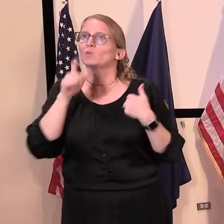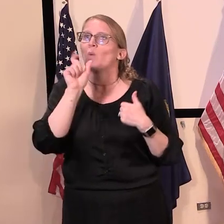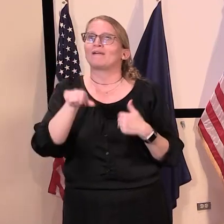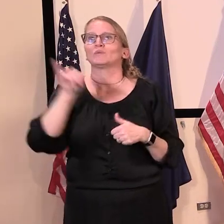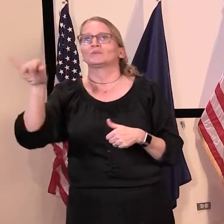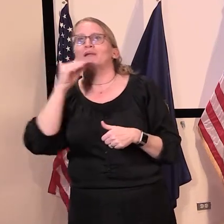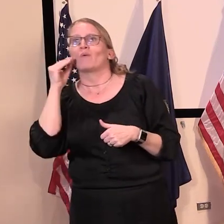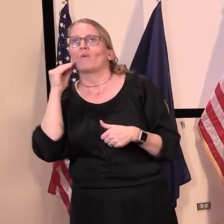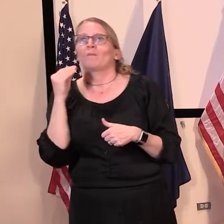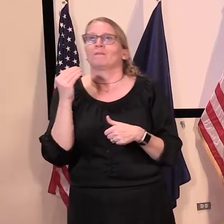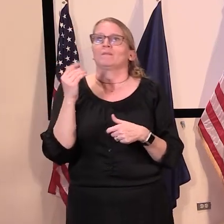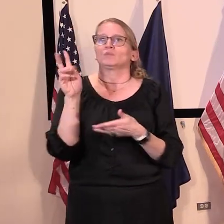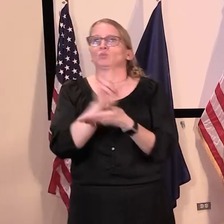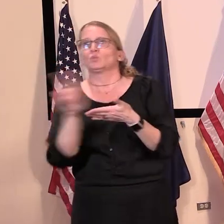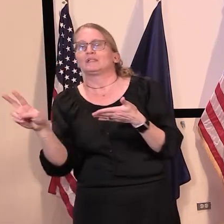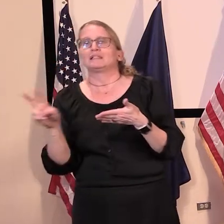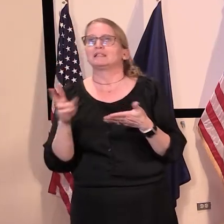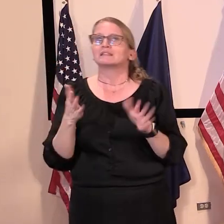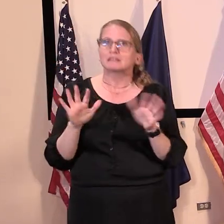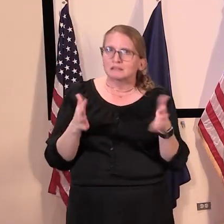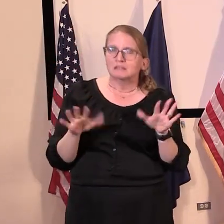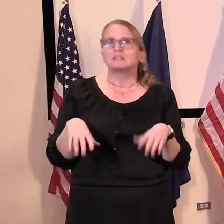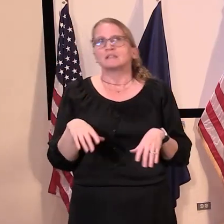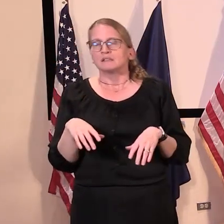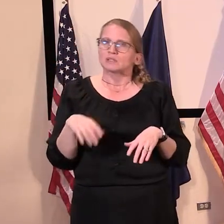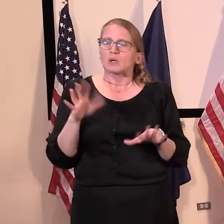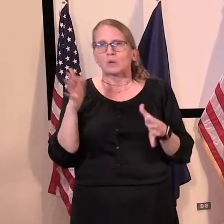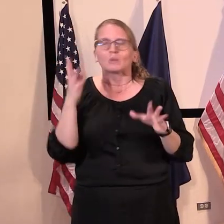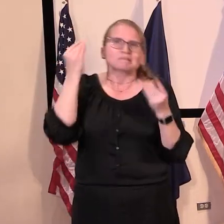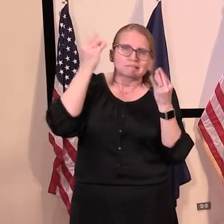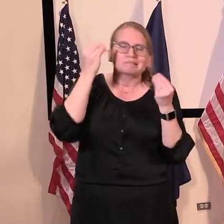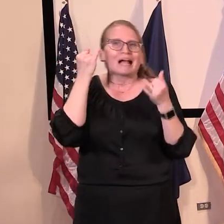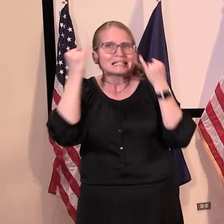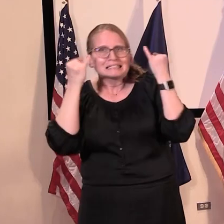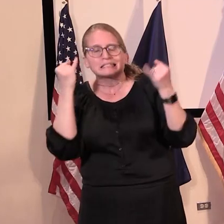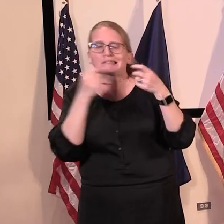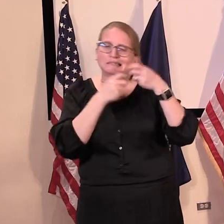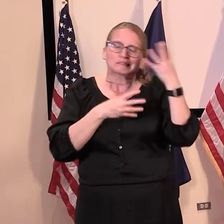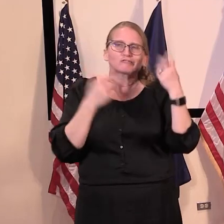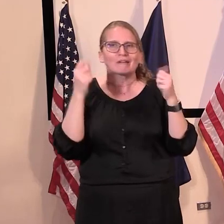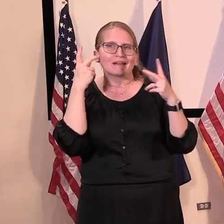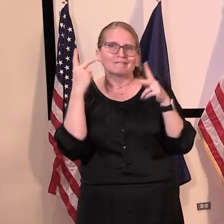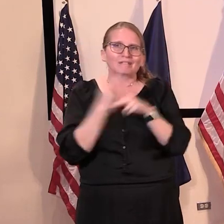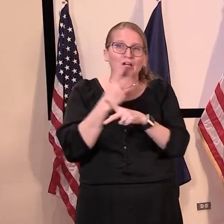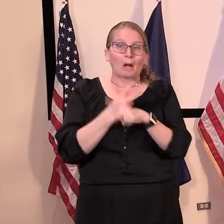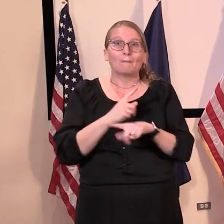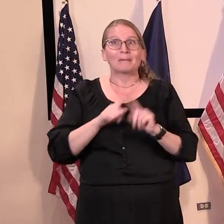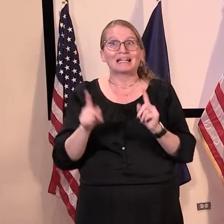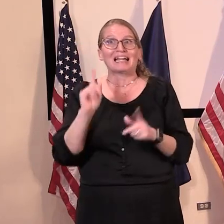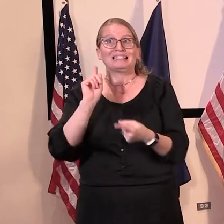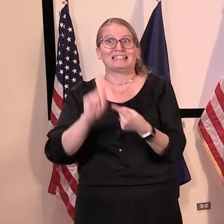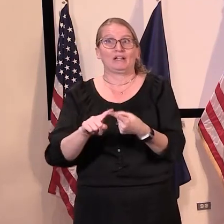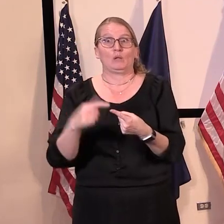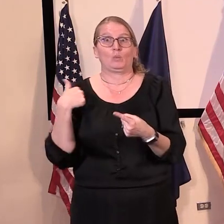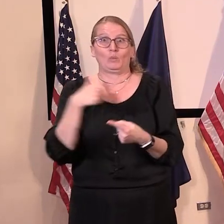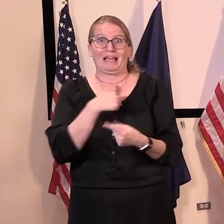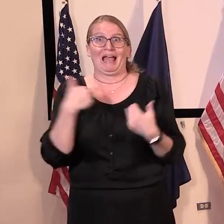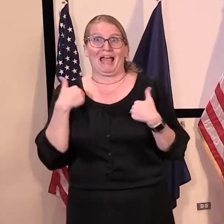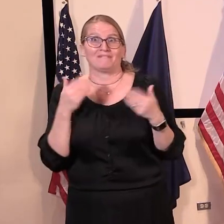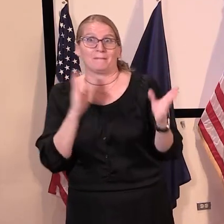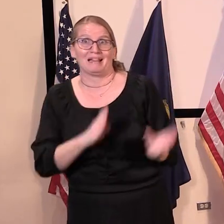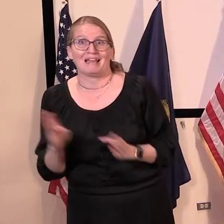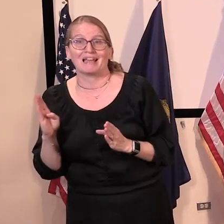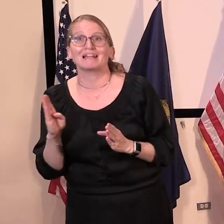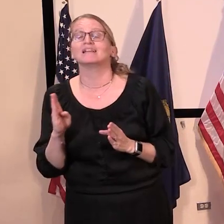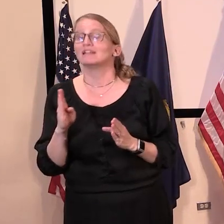back home and we want to make this as easy as possible. But until we have that guidance, uh, they should, uh, consider either staying where they